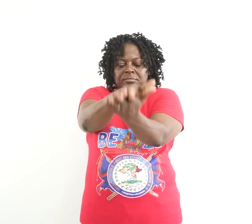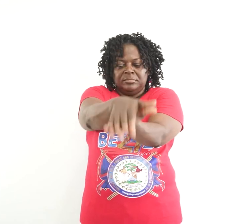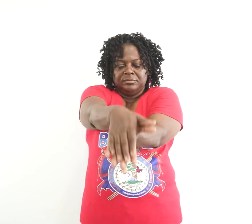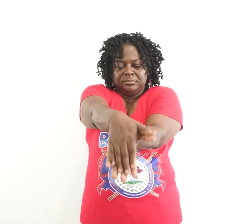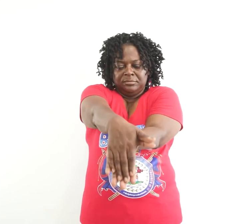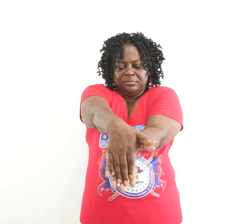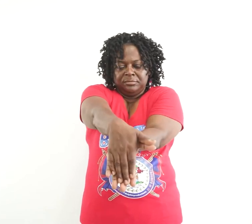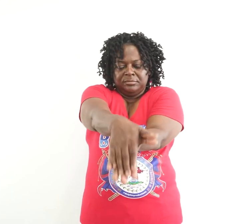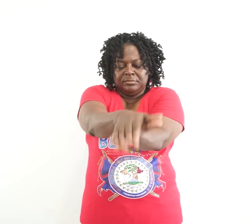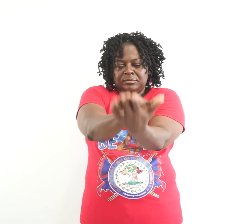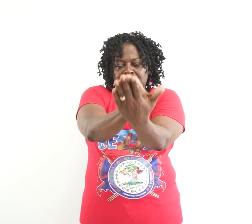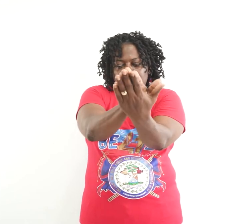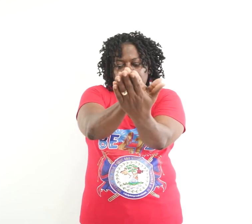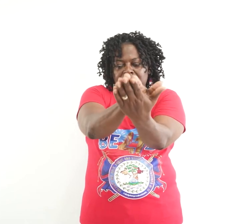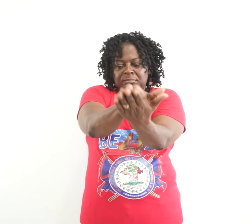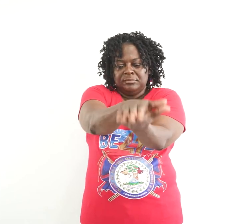With five seconds hold.